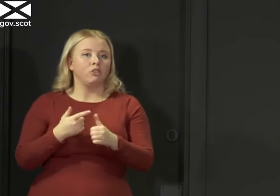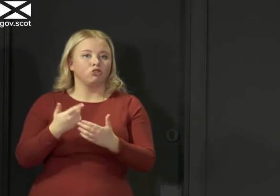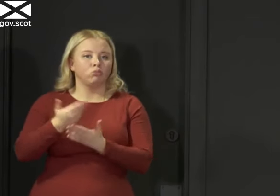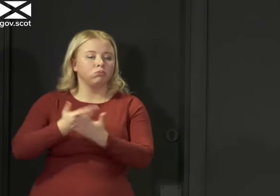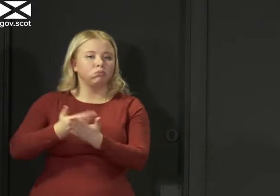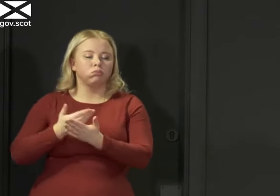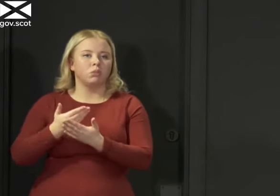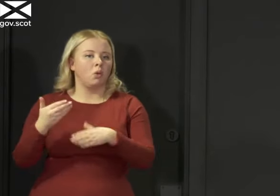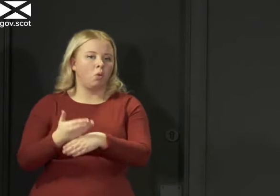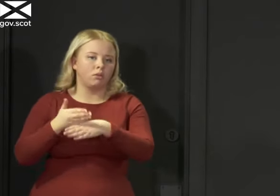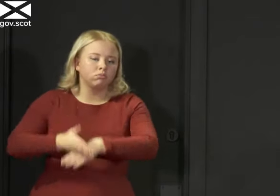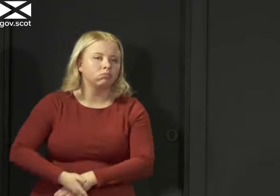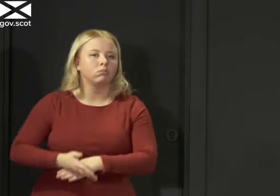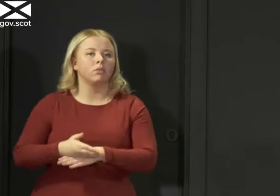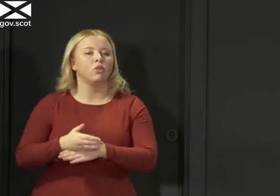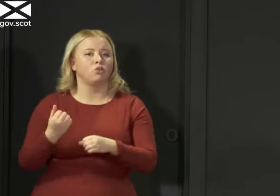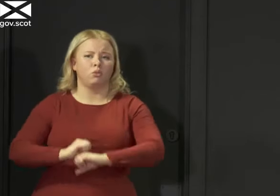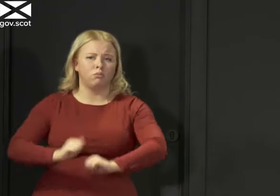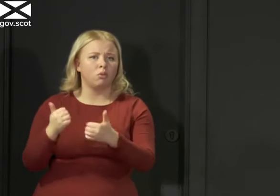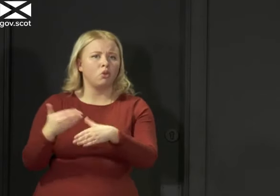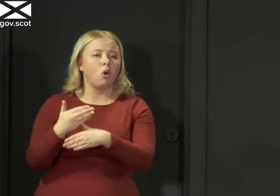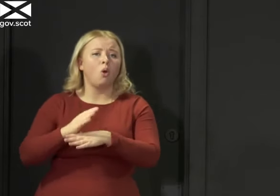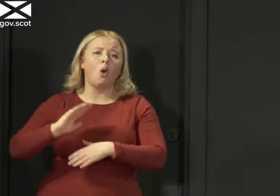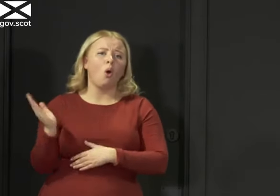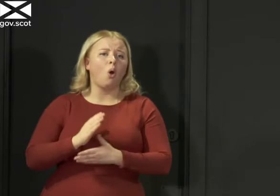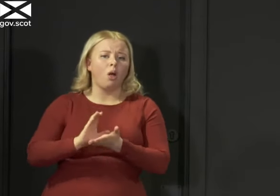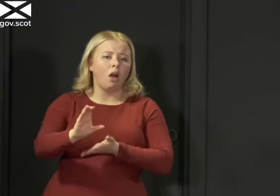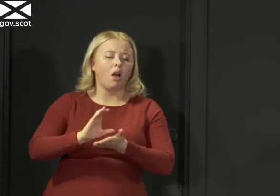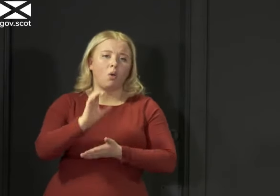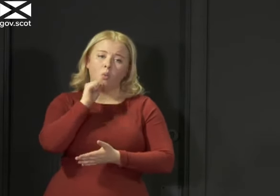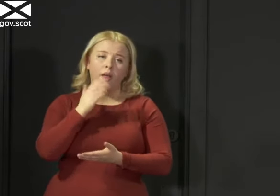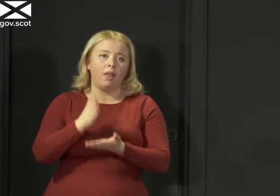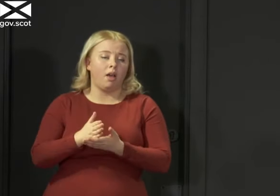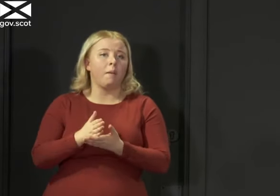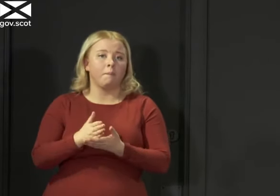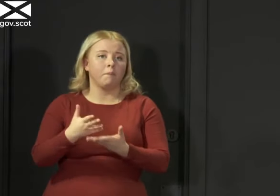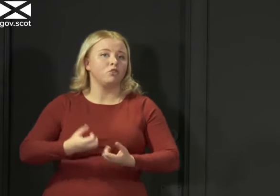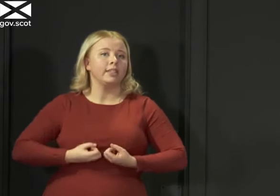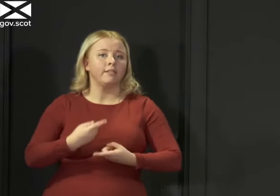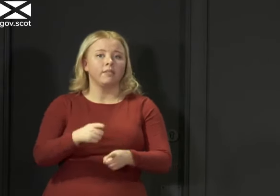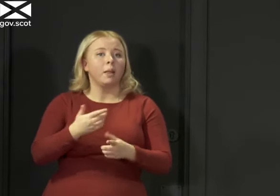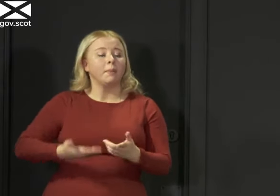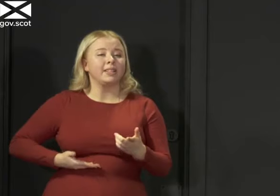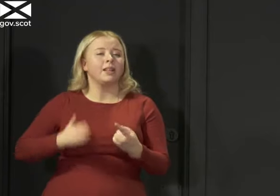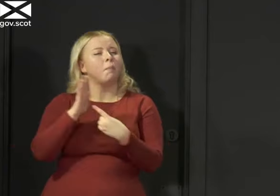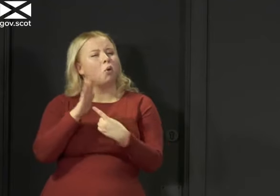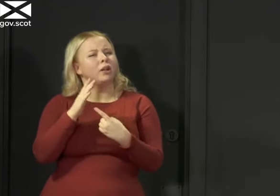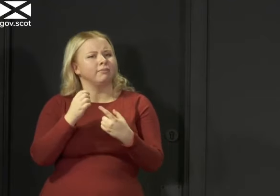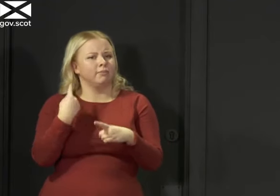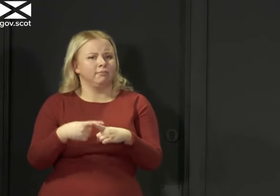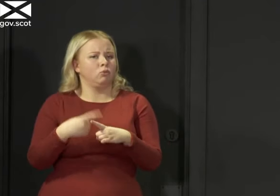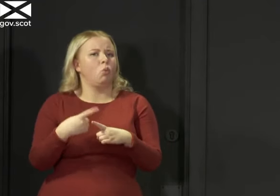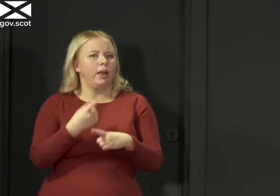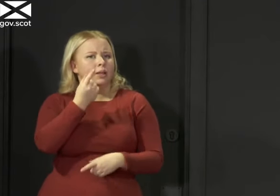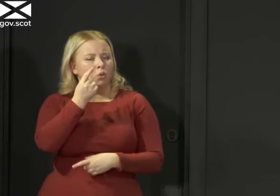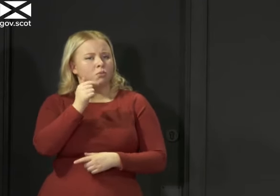doing a really good job. All of this money will get to the businesses who are eligible for it, and it's really important that happens as quickly as possible and be working